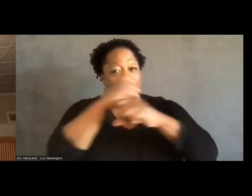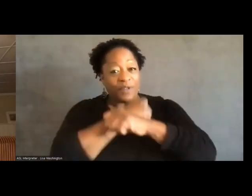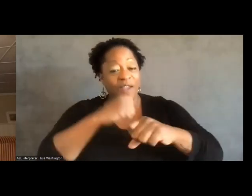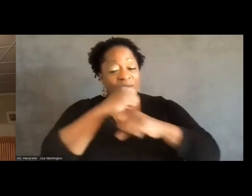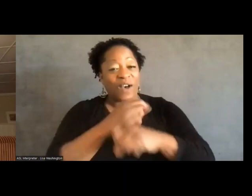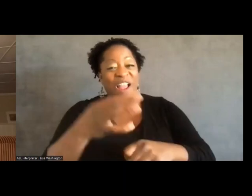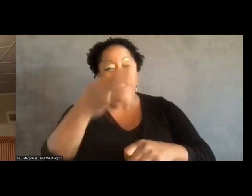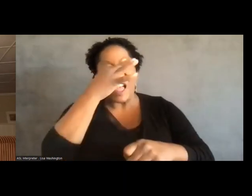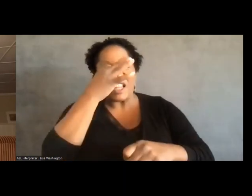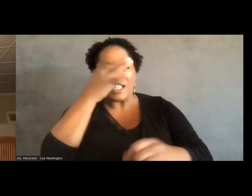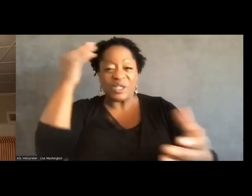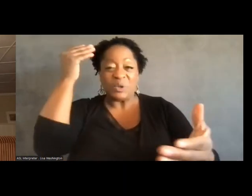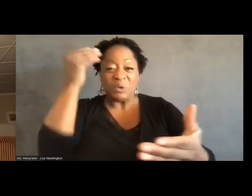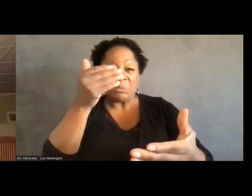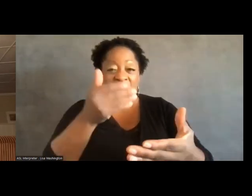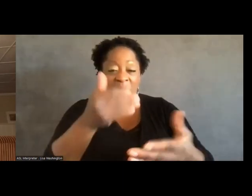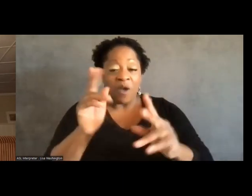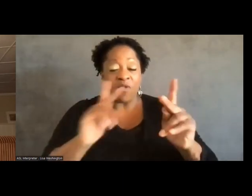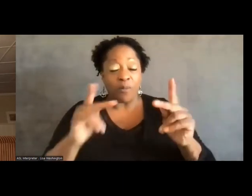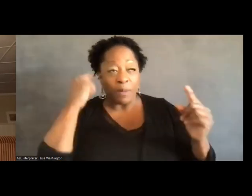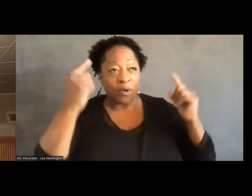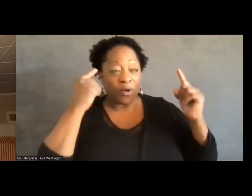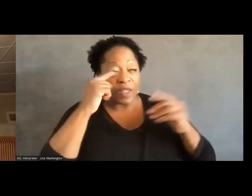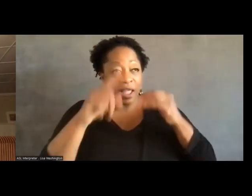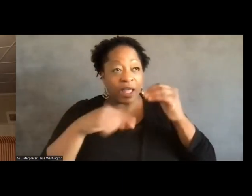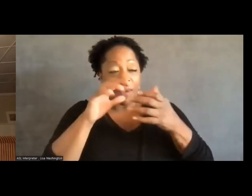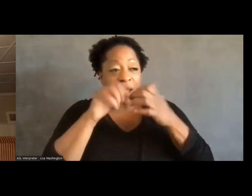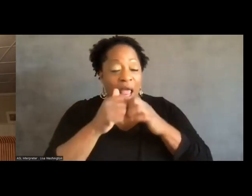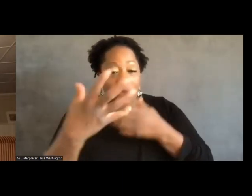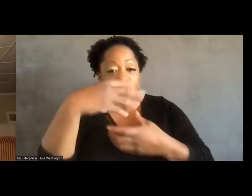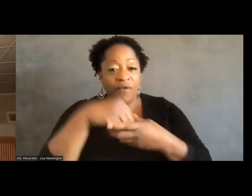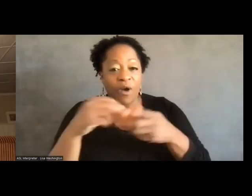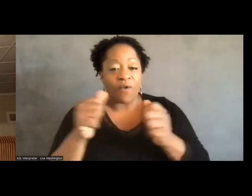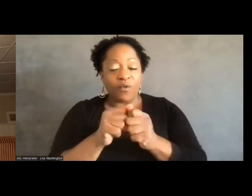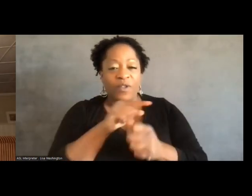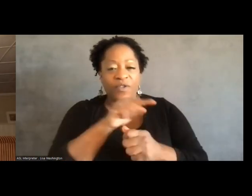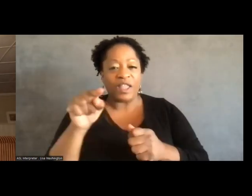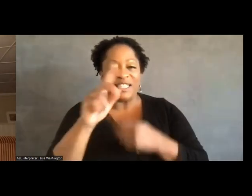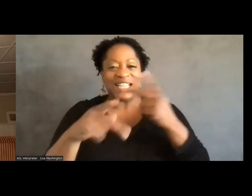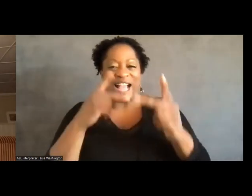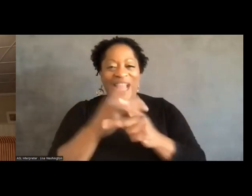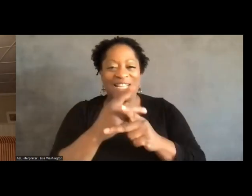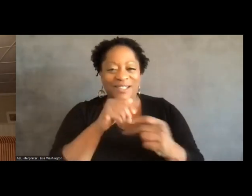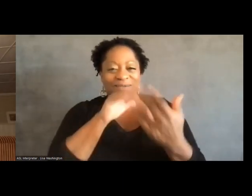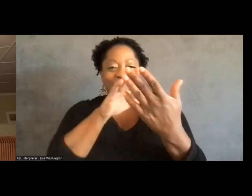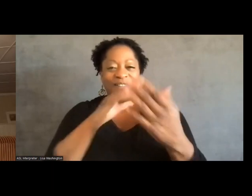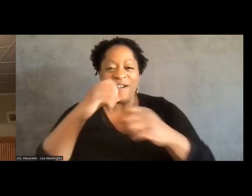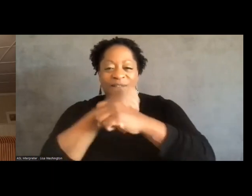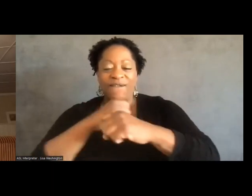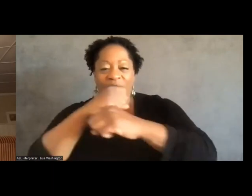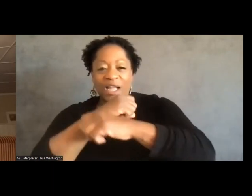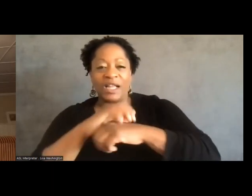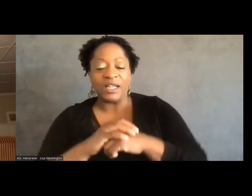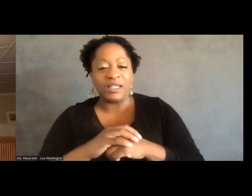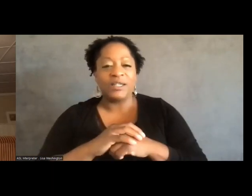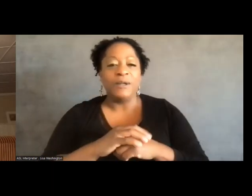is coming for people who are thinking about ways to get involved in these kinds of things. The new